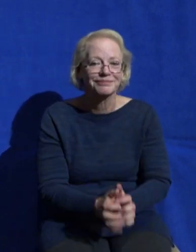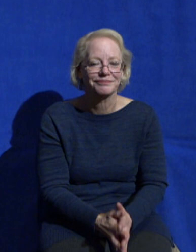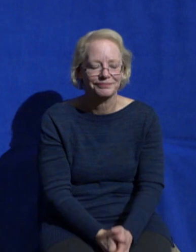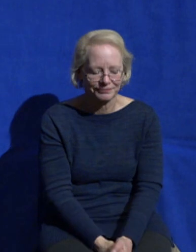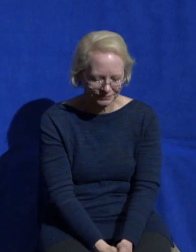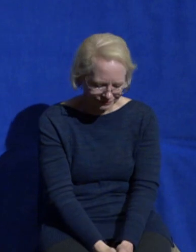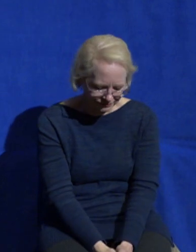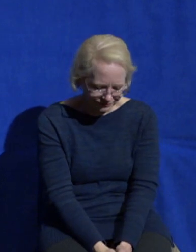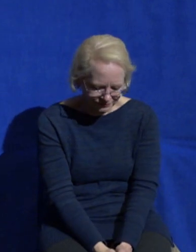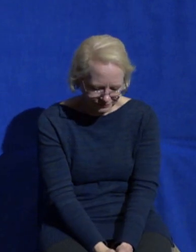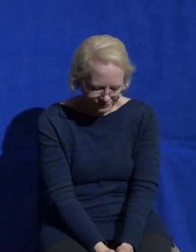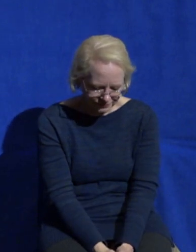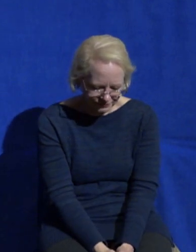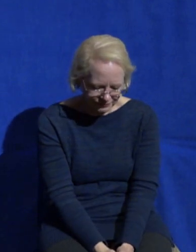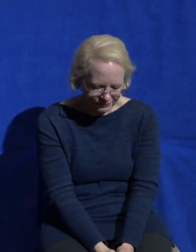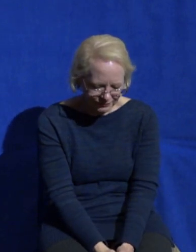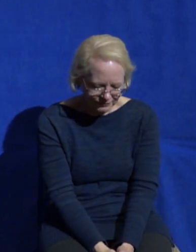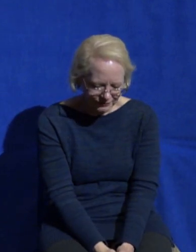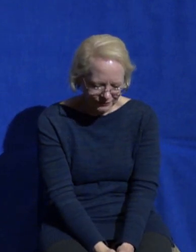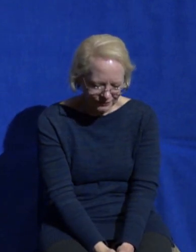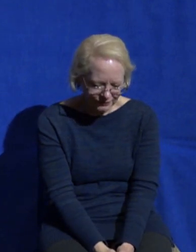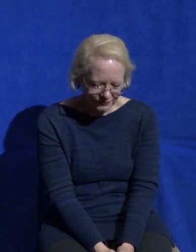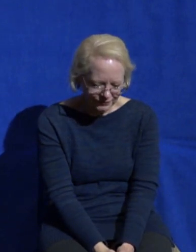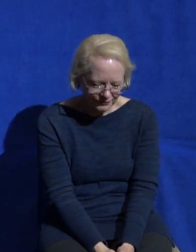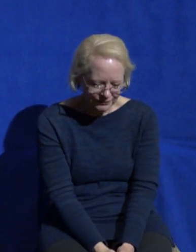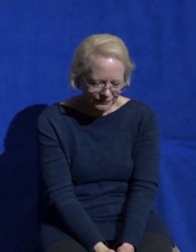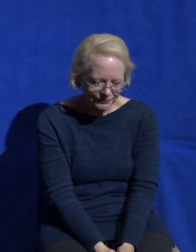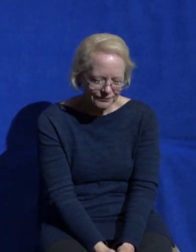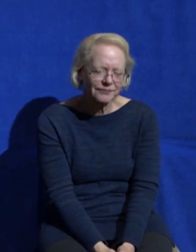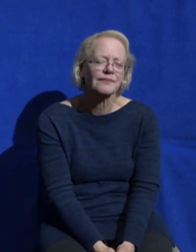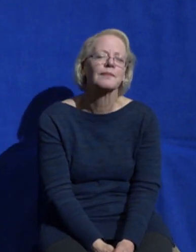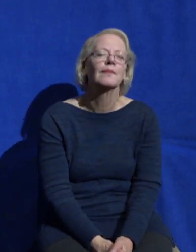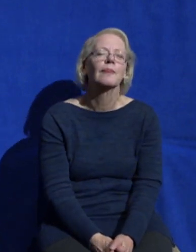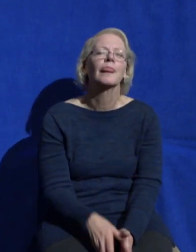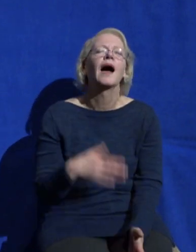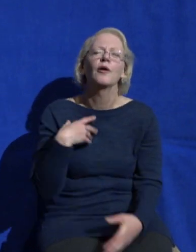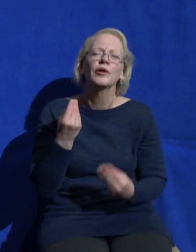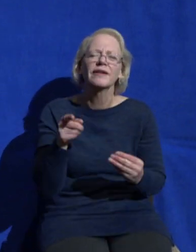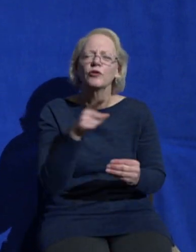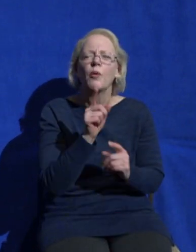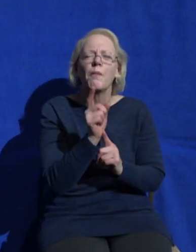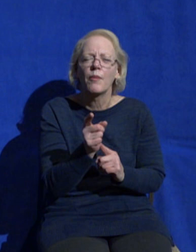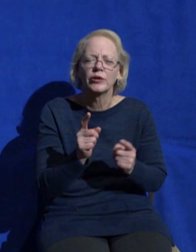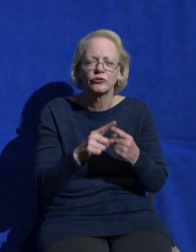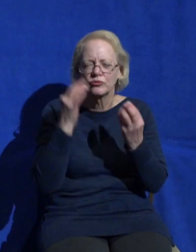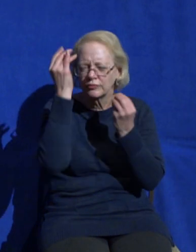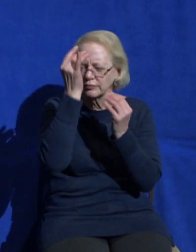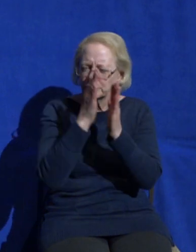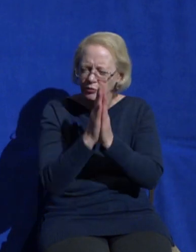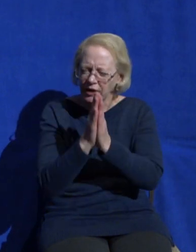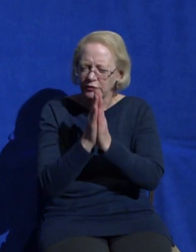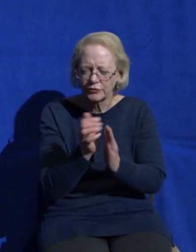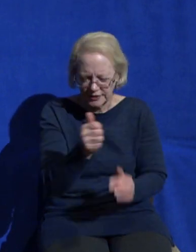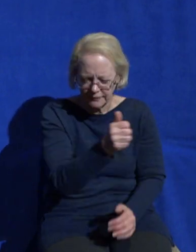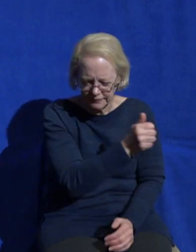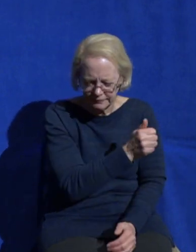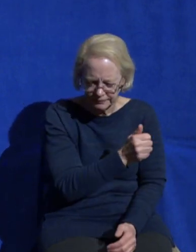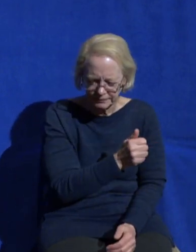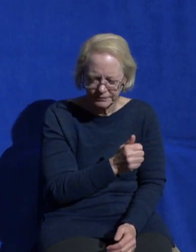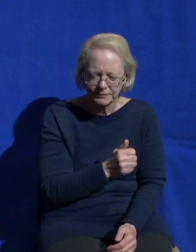I just want to invite you here wherever you're listening or watching from to just talk to God about whatever is on your heart as you process this message